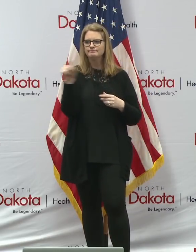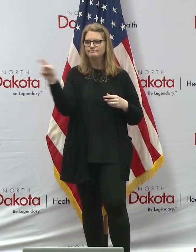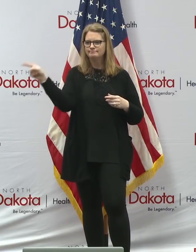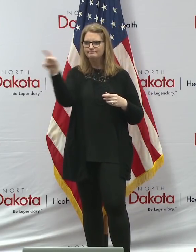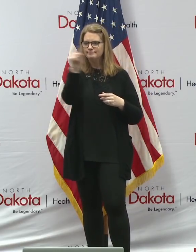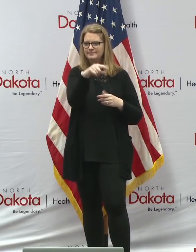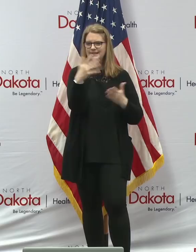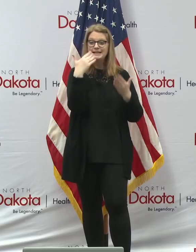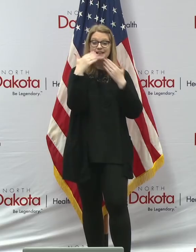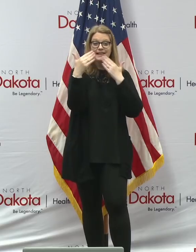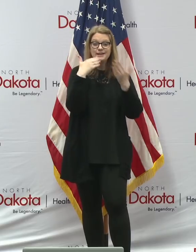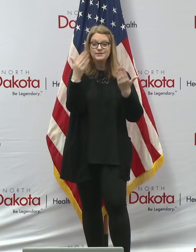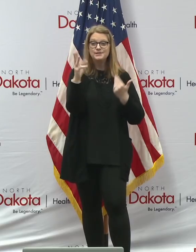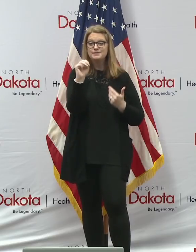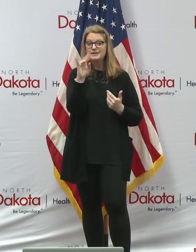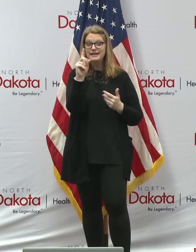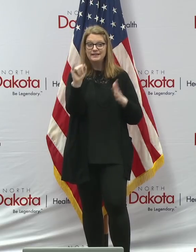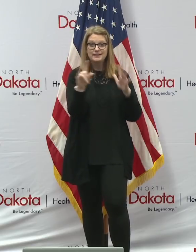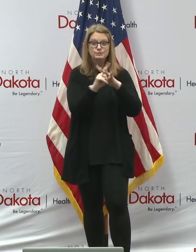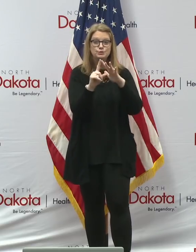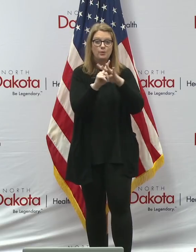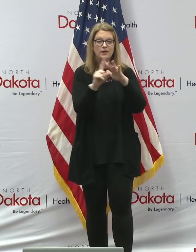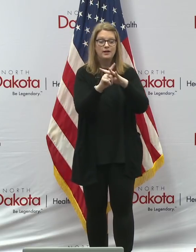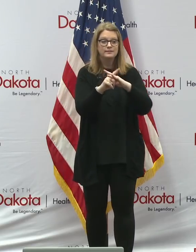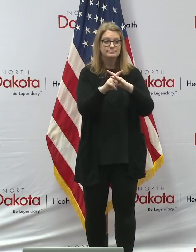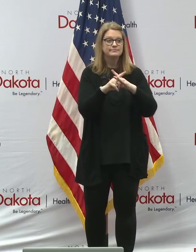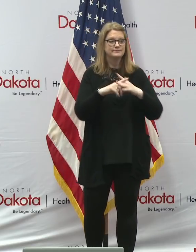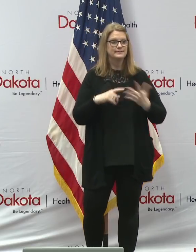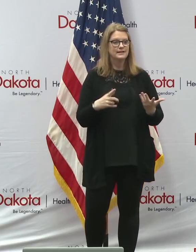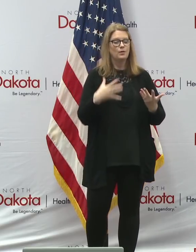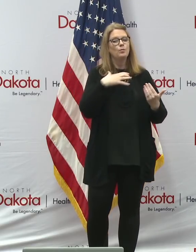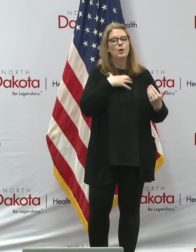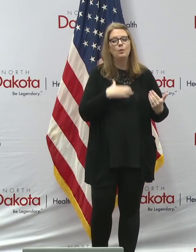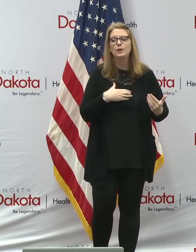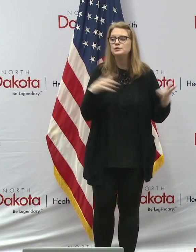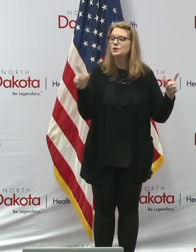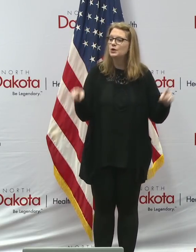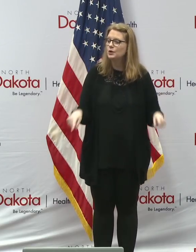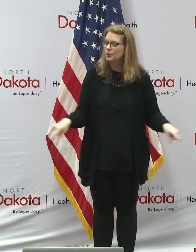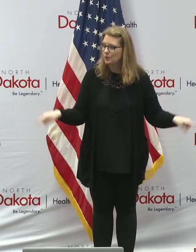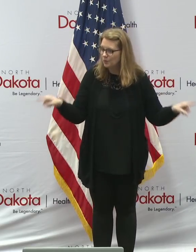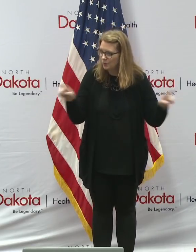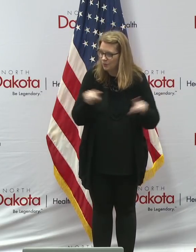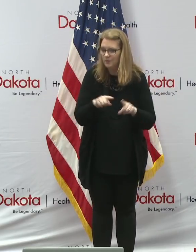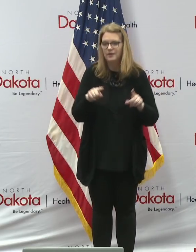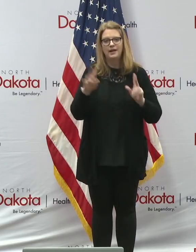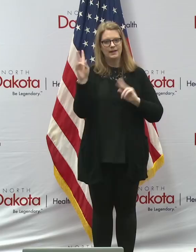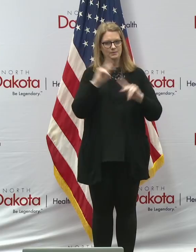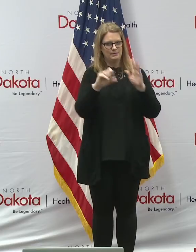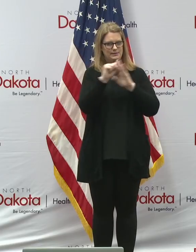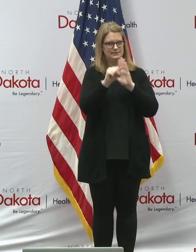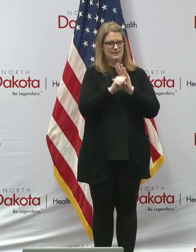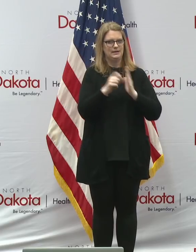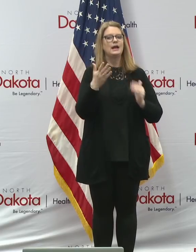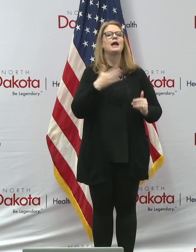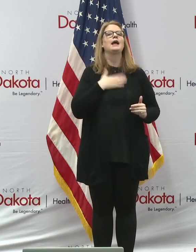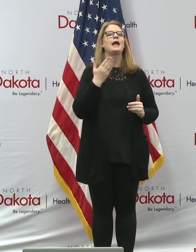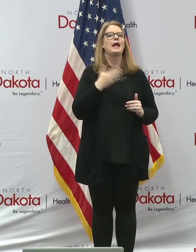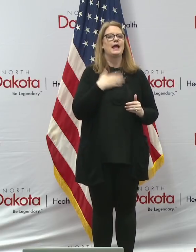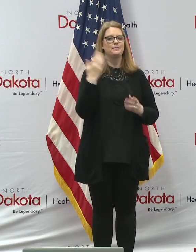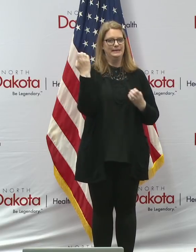you again to the media that's been coming here. And we wish you and all of the people in our state a happy Easter.